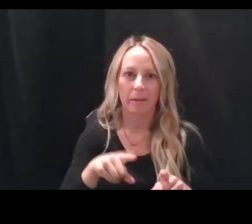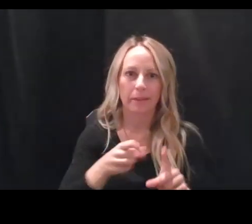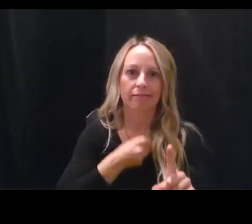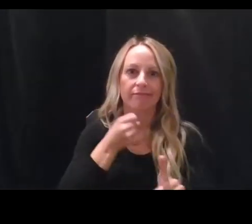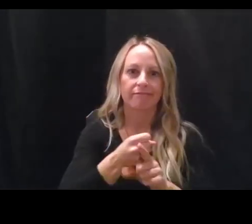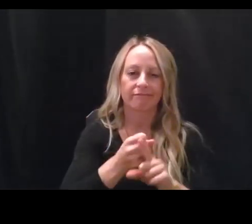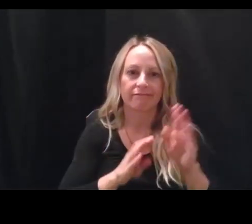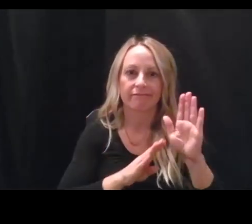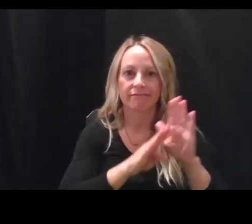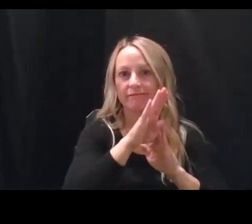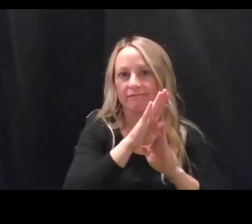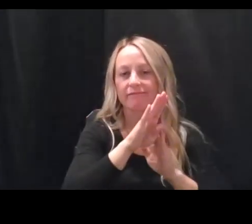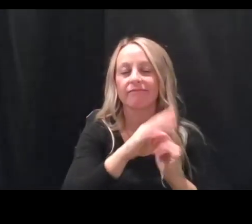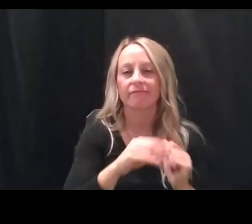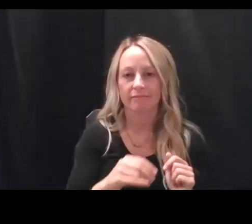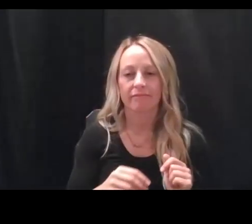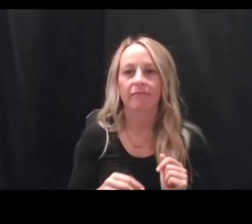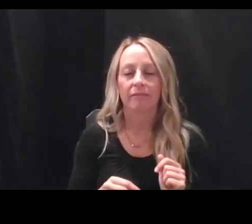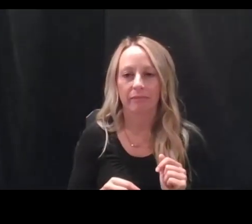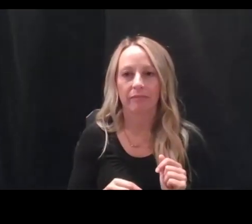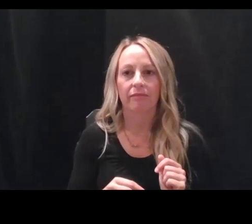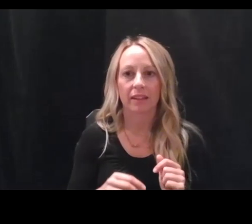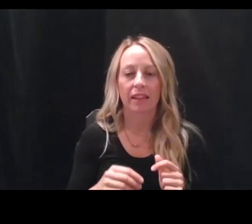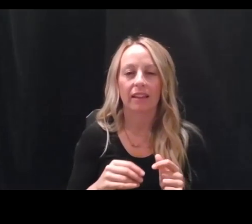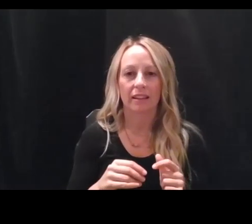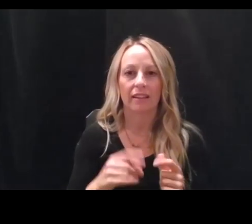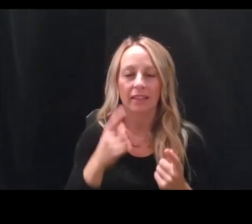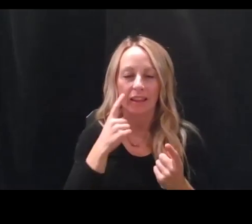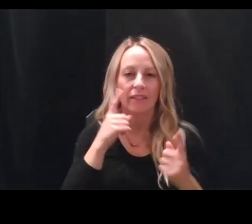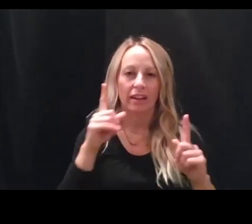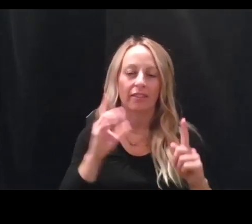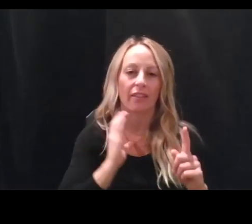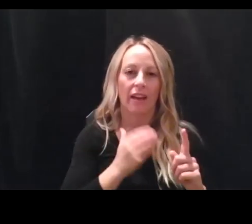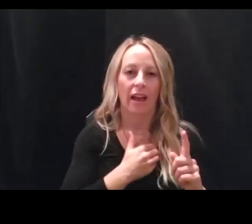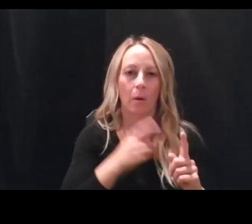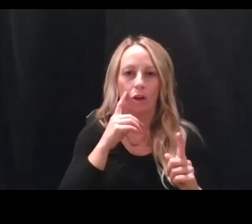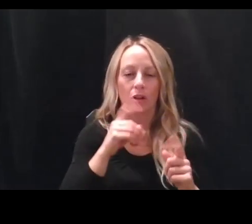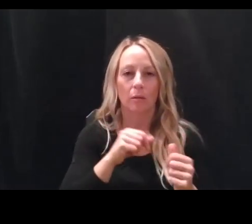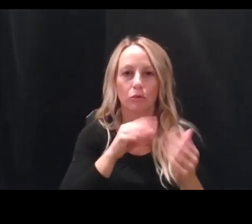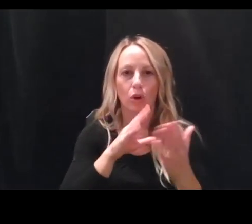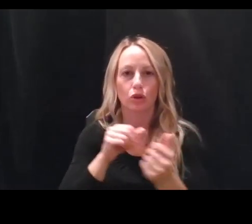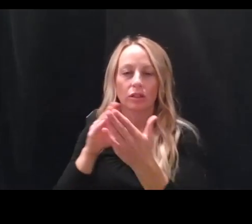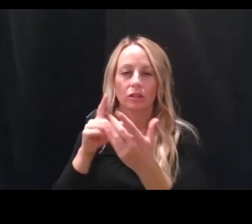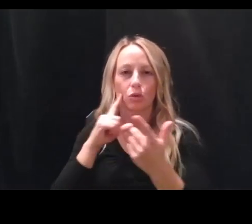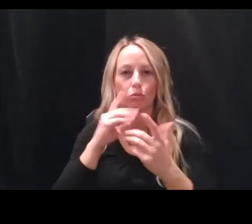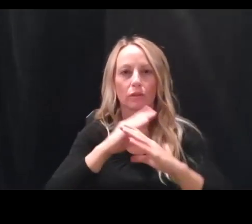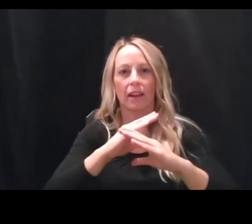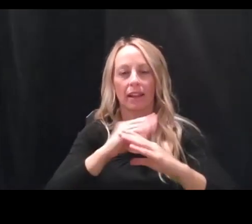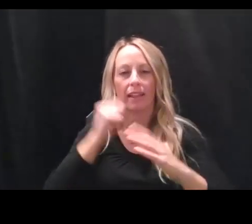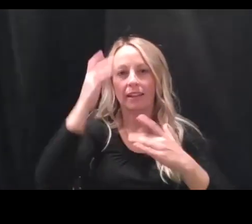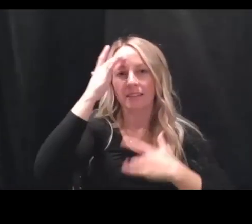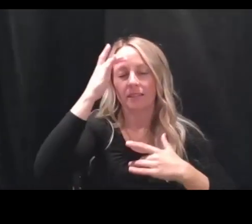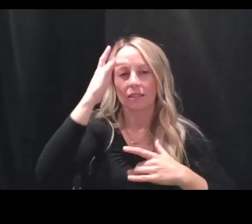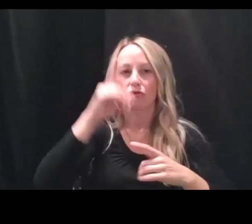effectiveness of our measures in preventing this disease rely totally on the